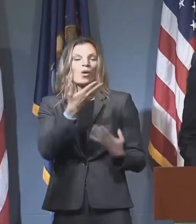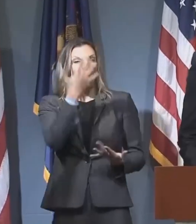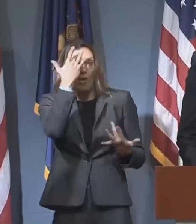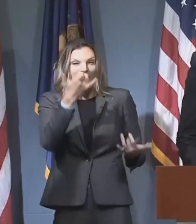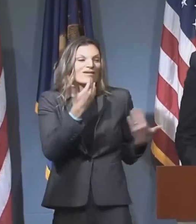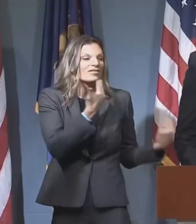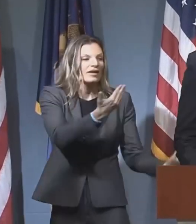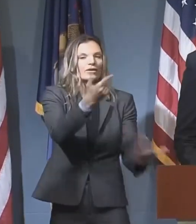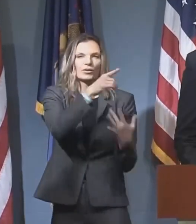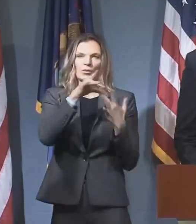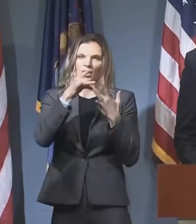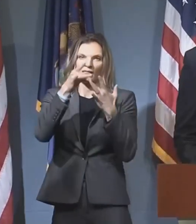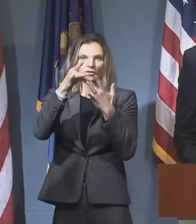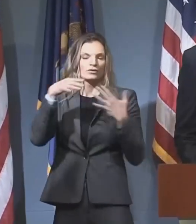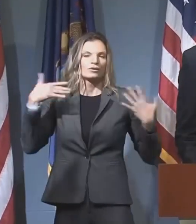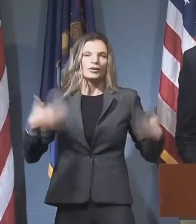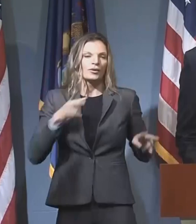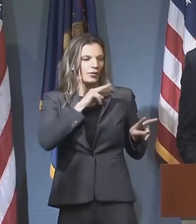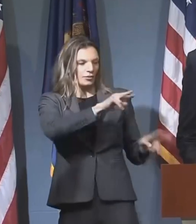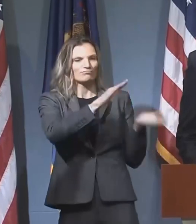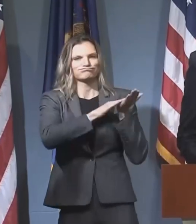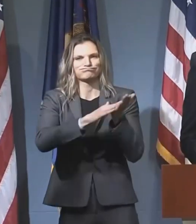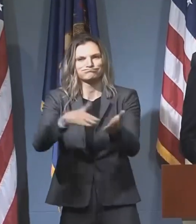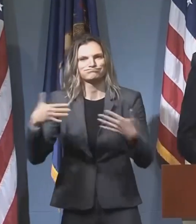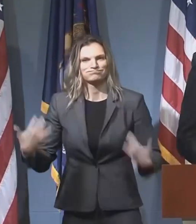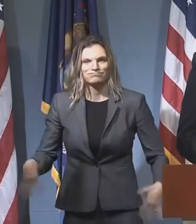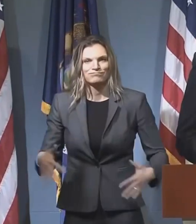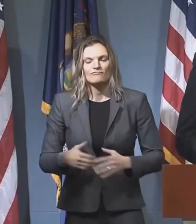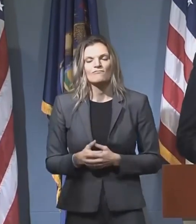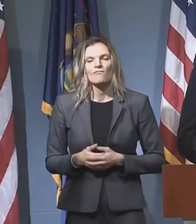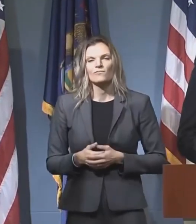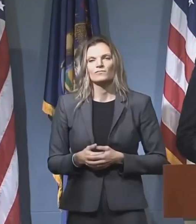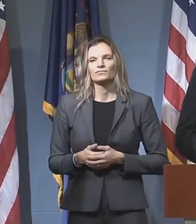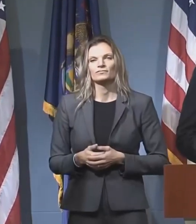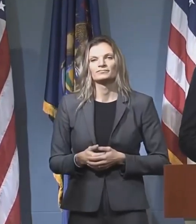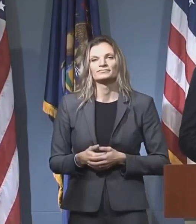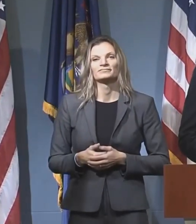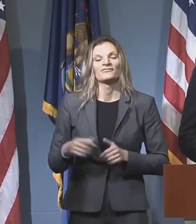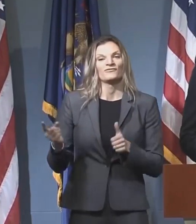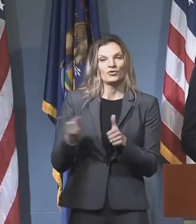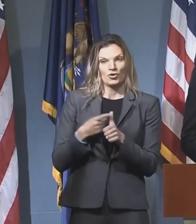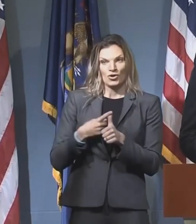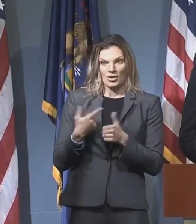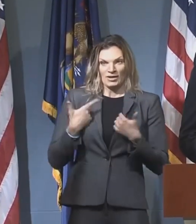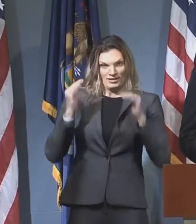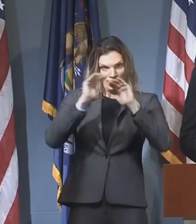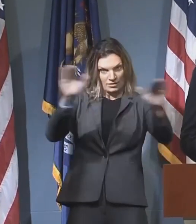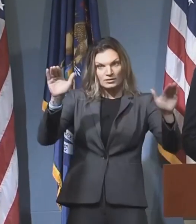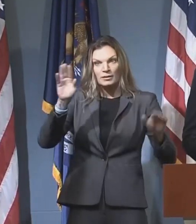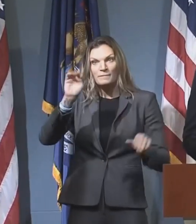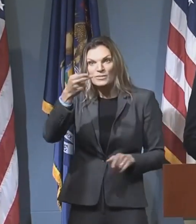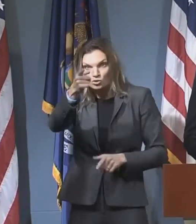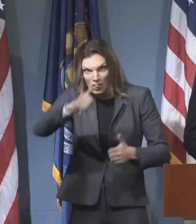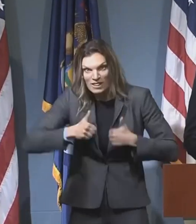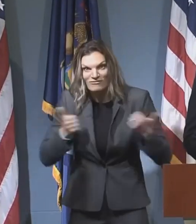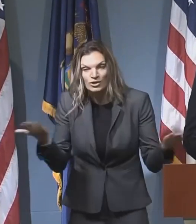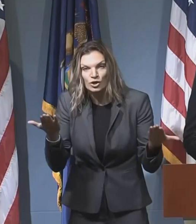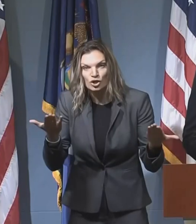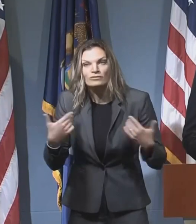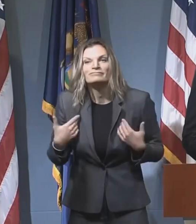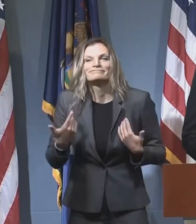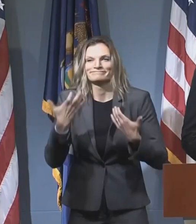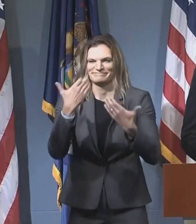to our communities and to our state. I want to begin today, however, by really addressing the people of Michigan and saying thank you.